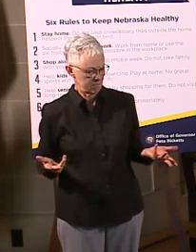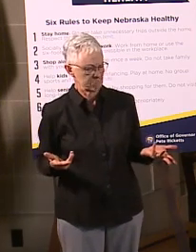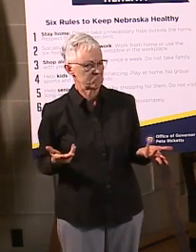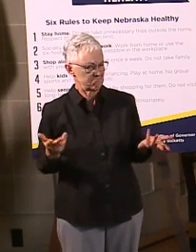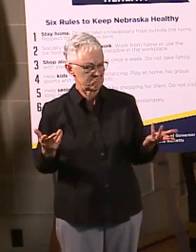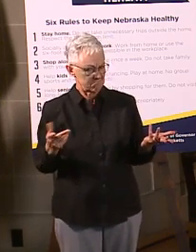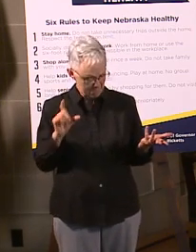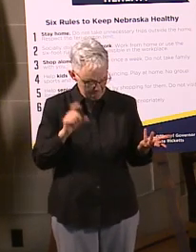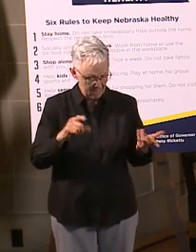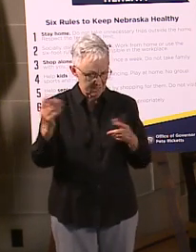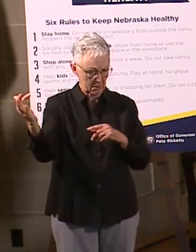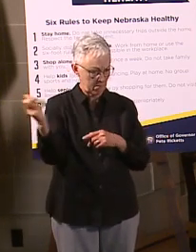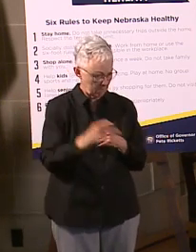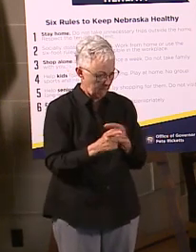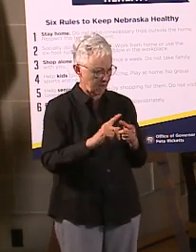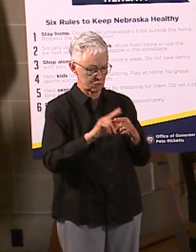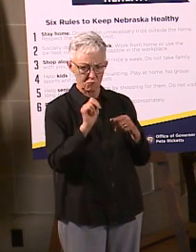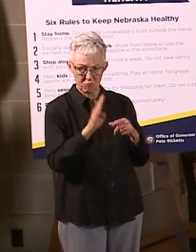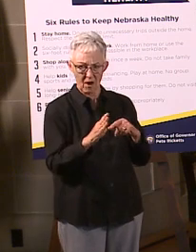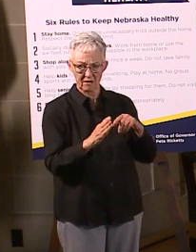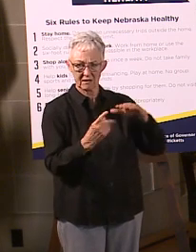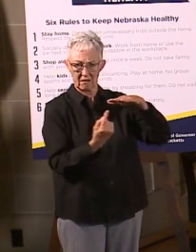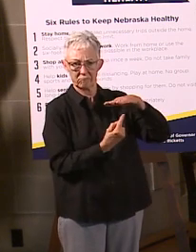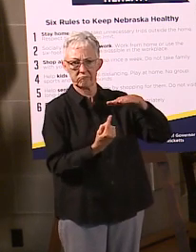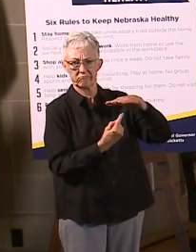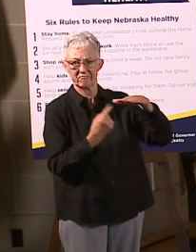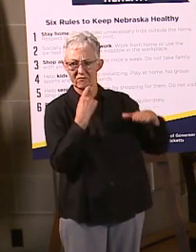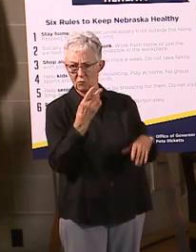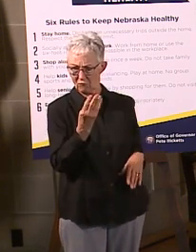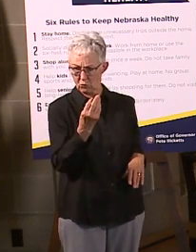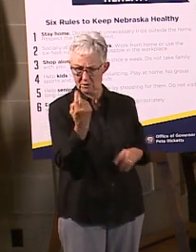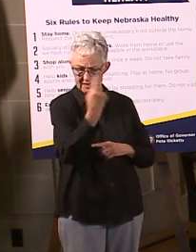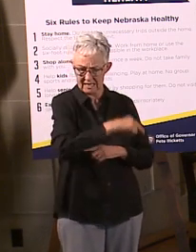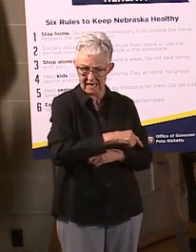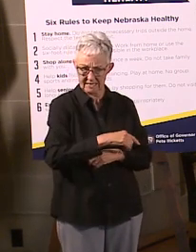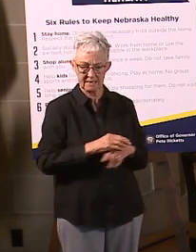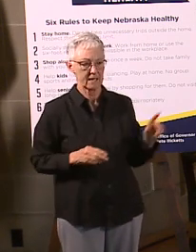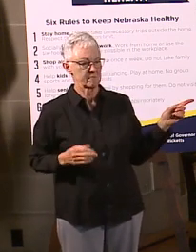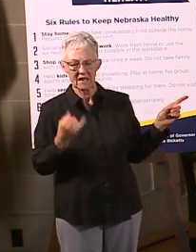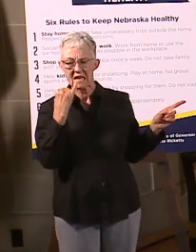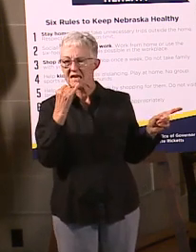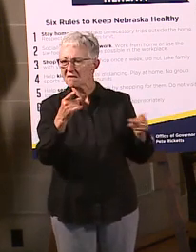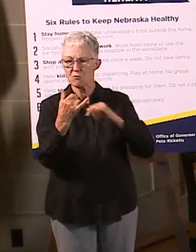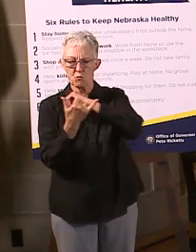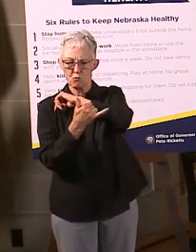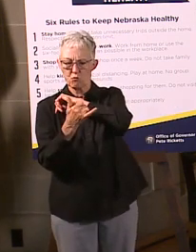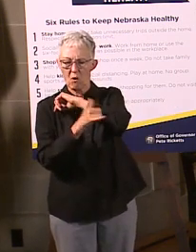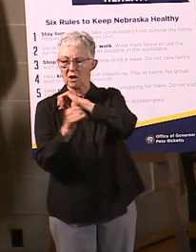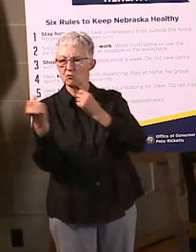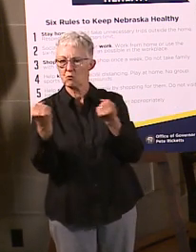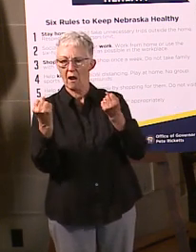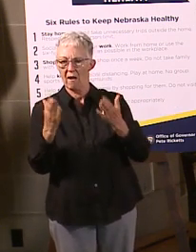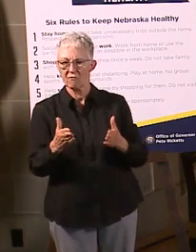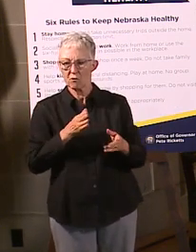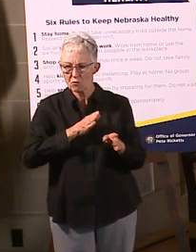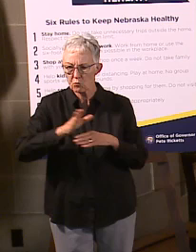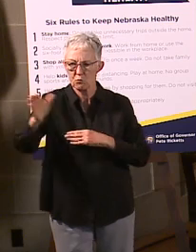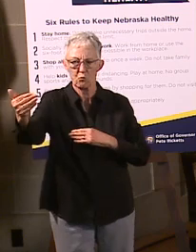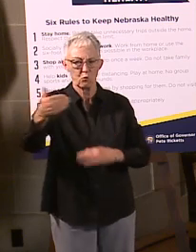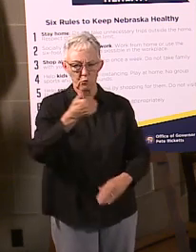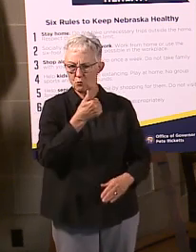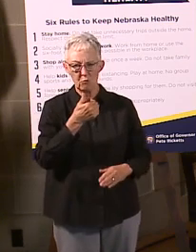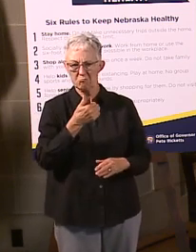that, you don't have to quarantine. But through the month of May, we are saying that if you are going someplace else where you might be potentially